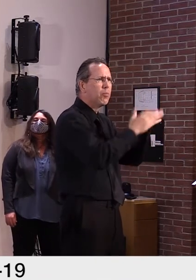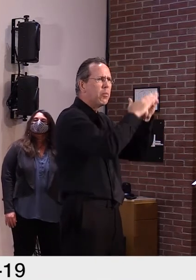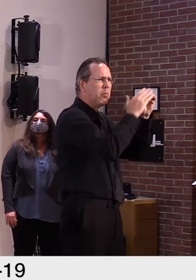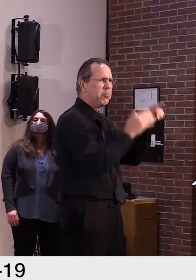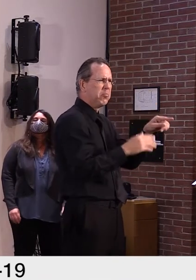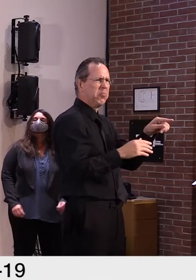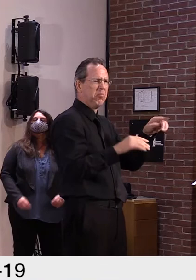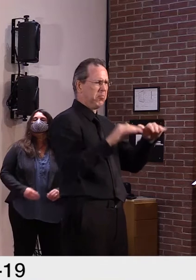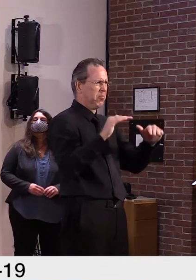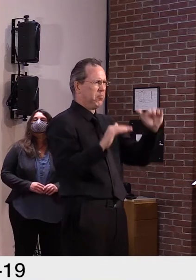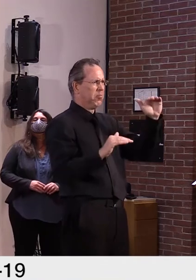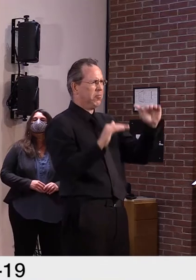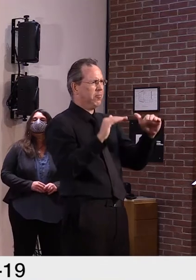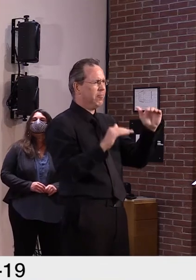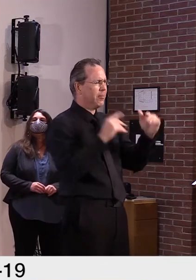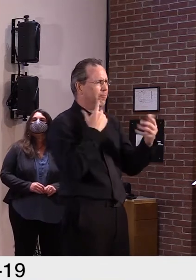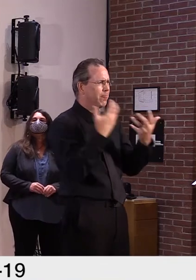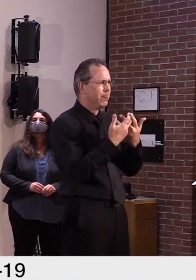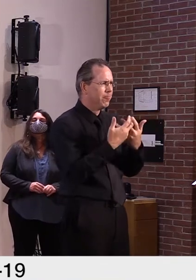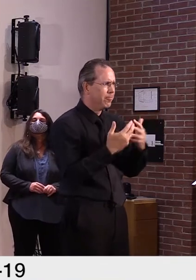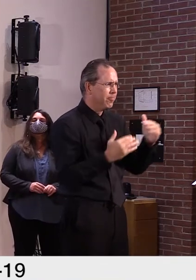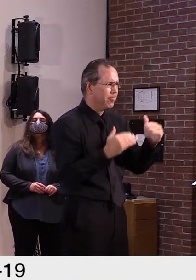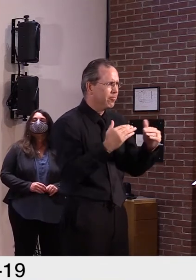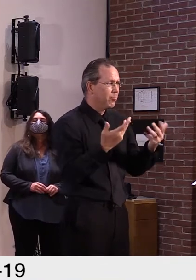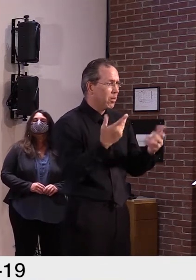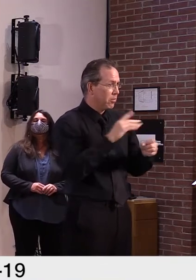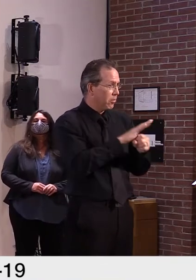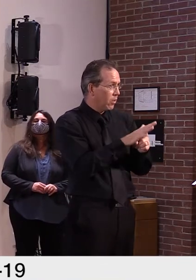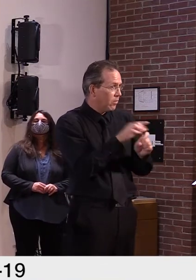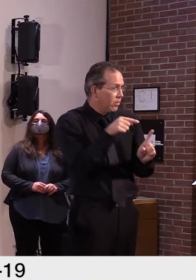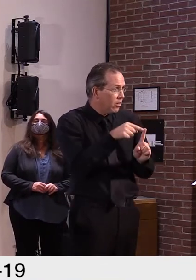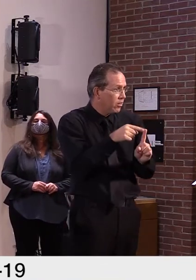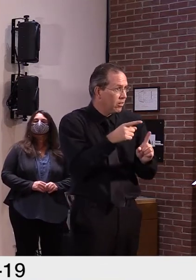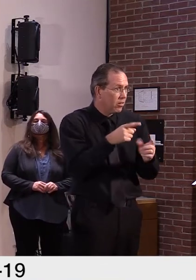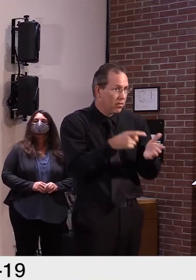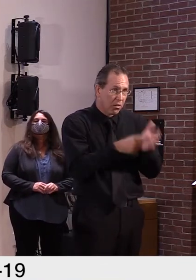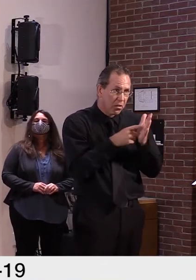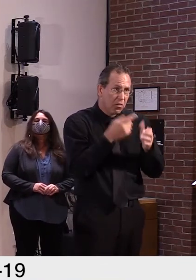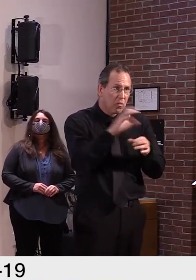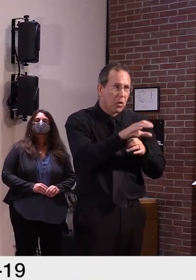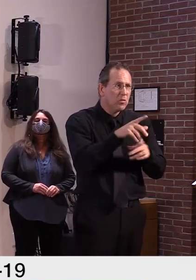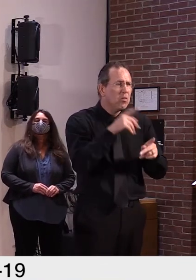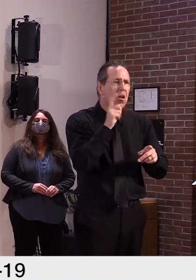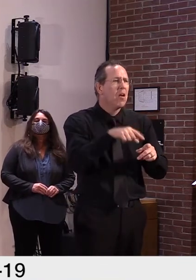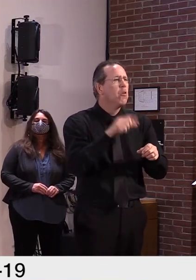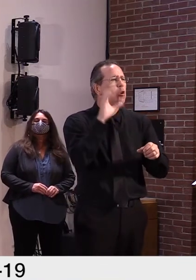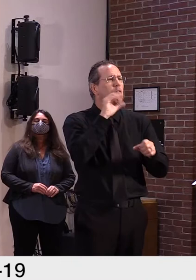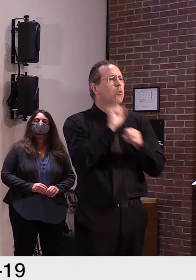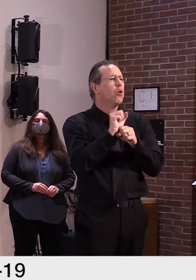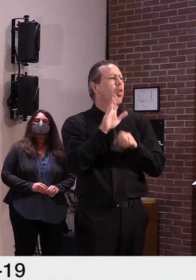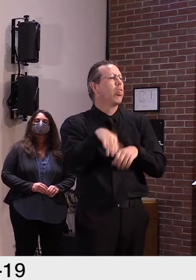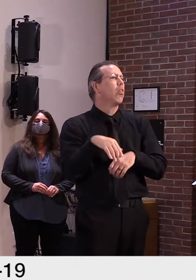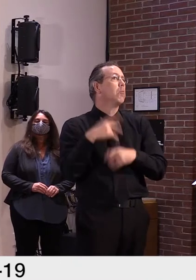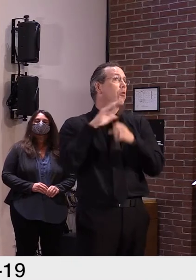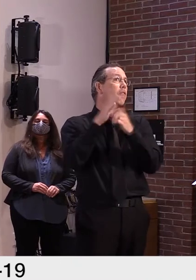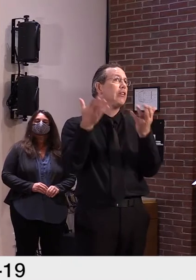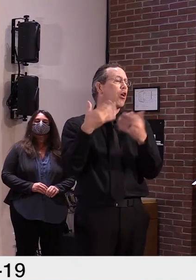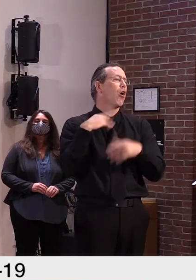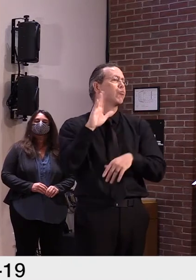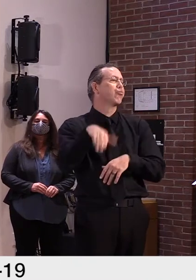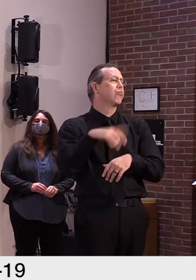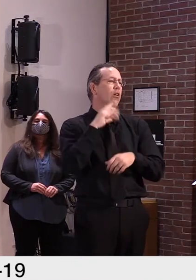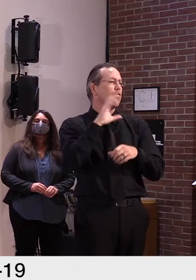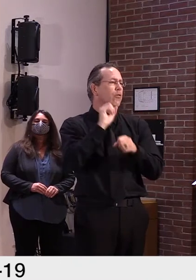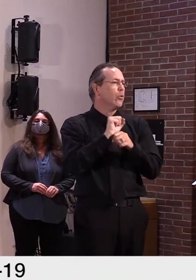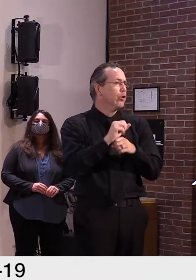to search for work or because they have an underlying, uh, COVID qualifying, um, issue that is preventing